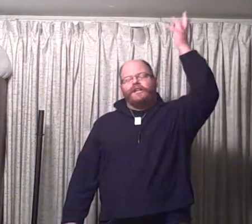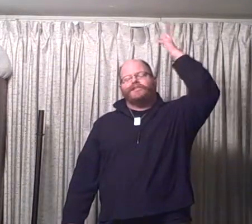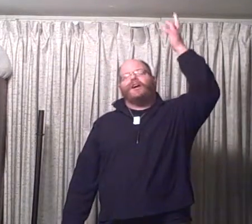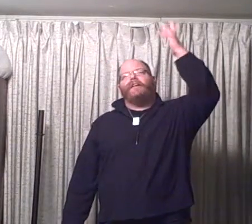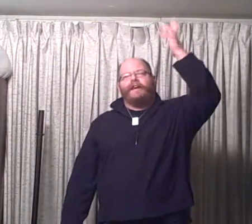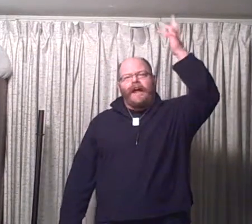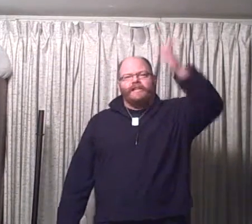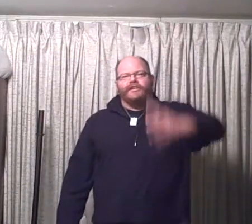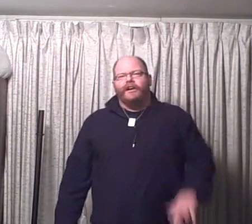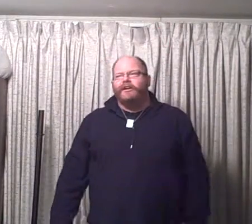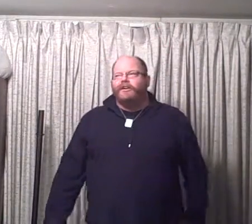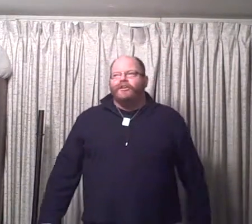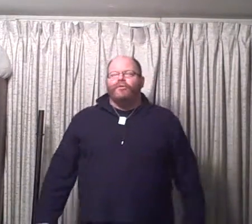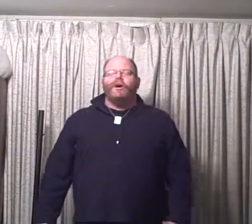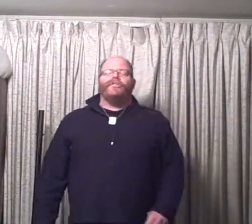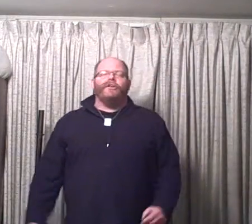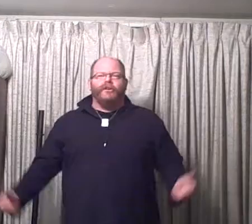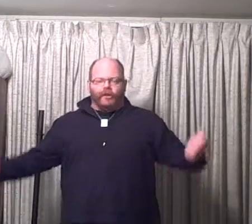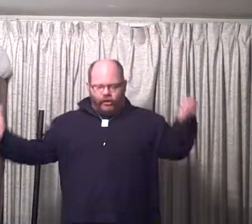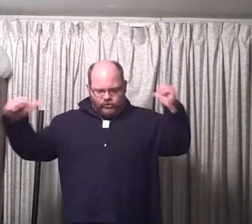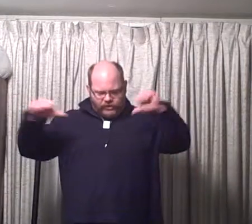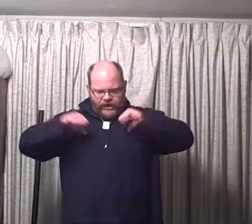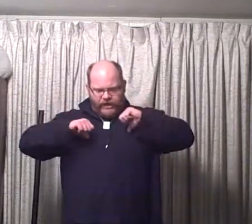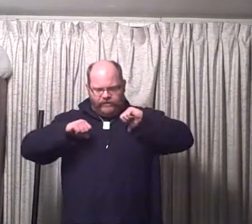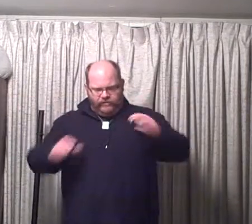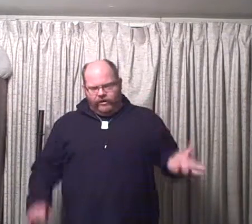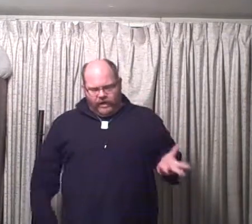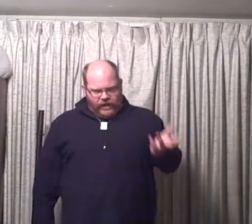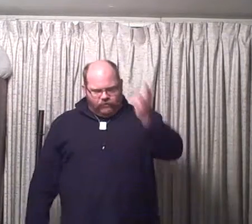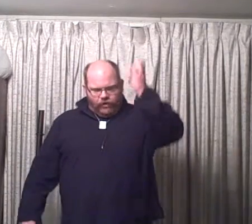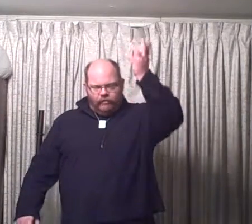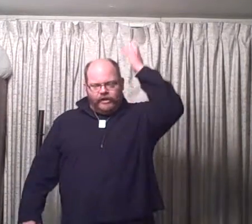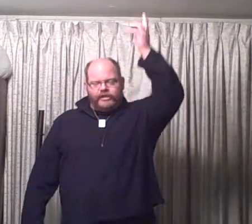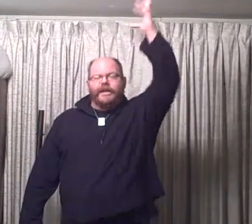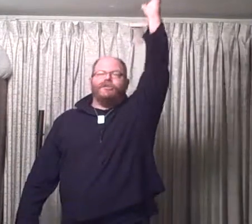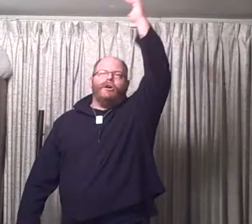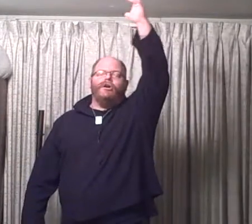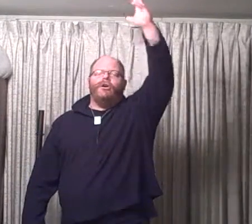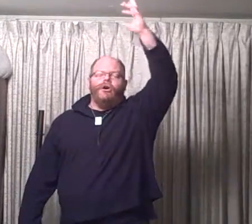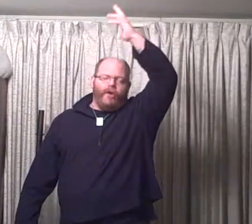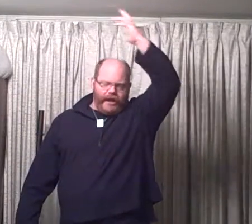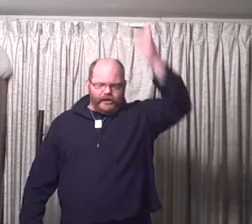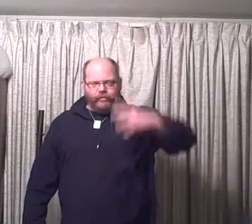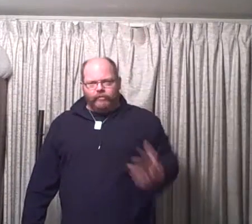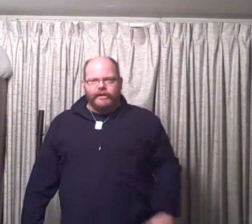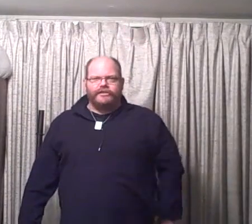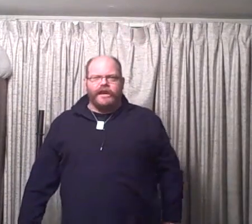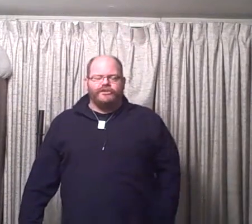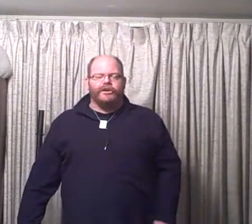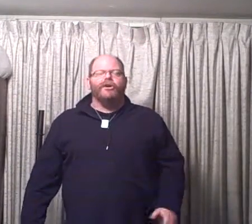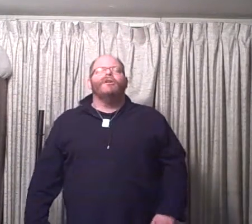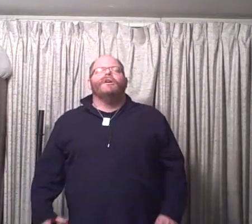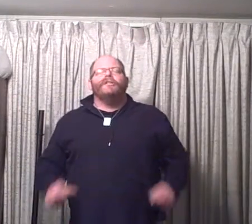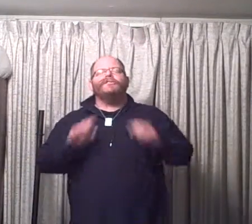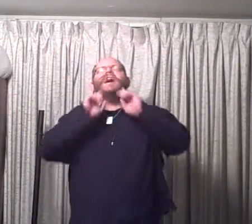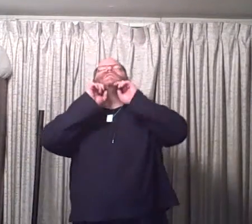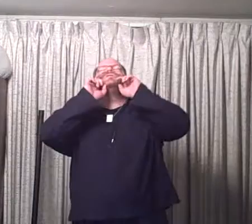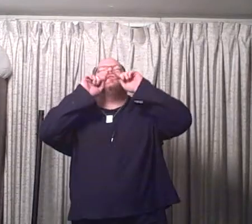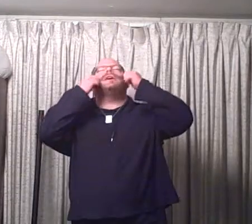Extravaganza with your host Dave. Handlebar Mustache Show, Handlebar Mustache Show. Pistaches looking